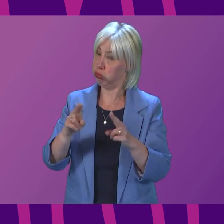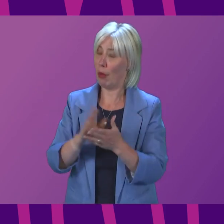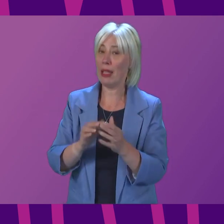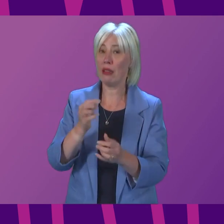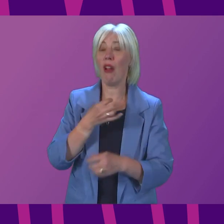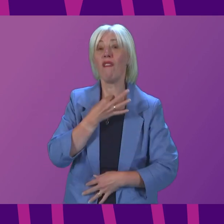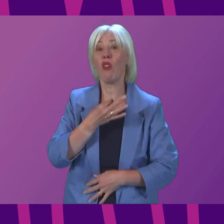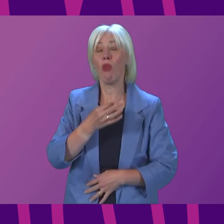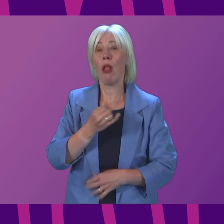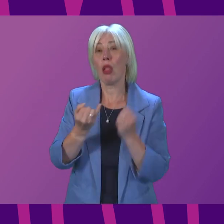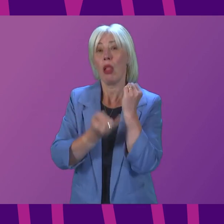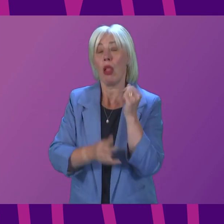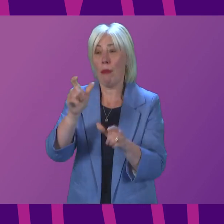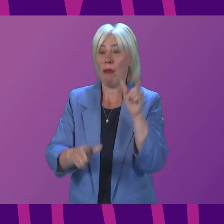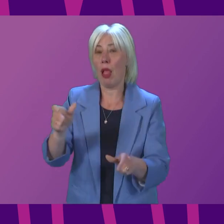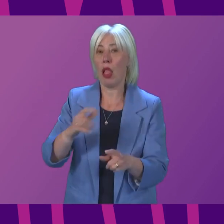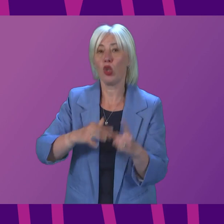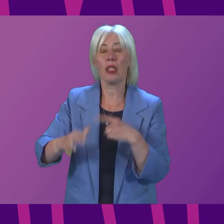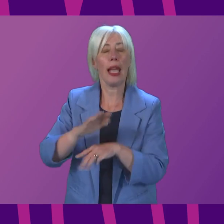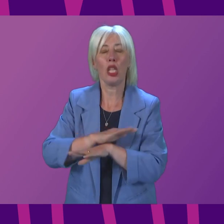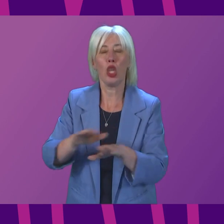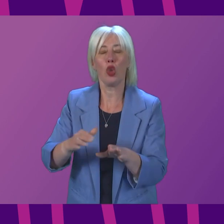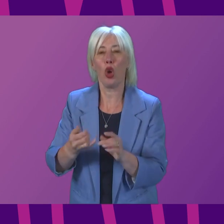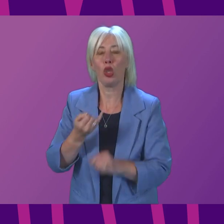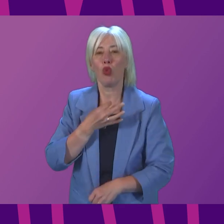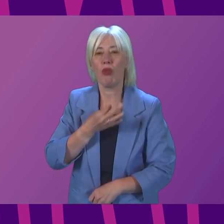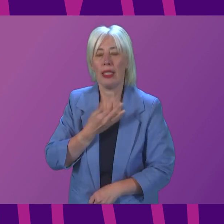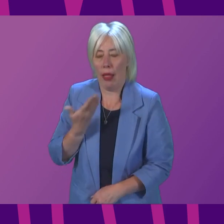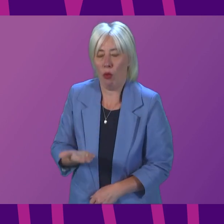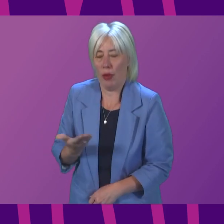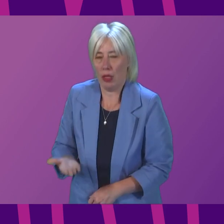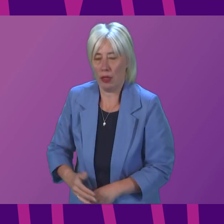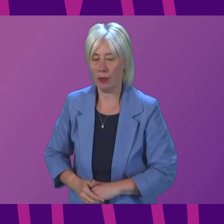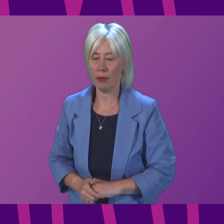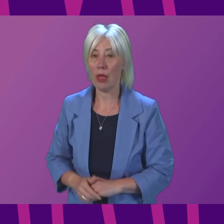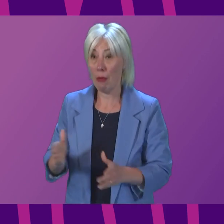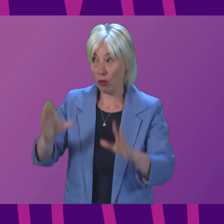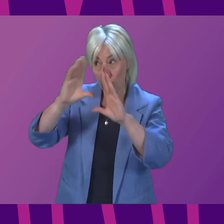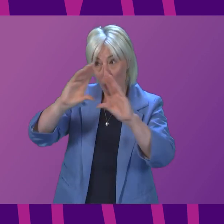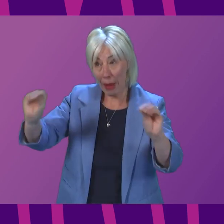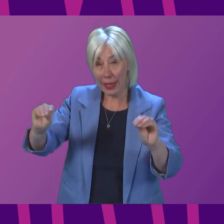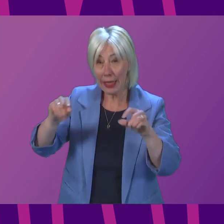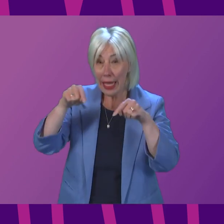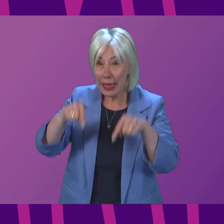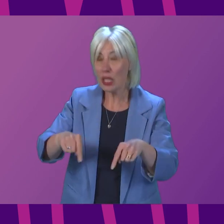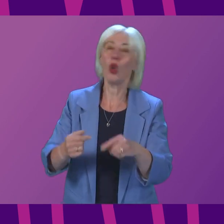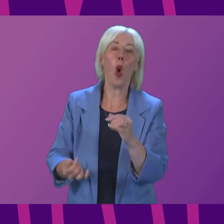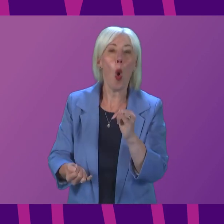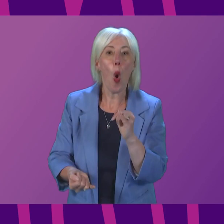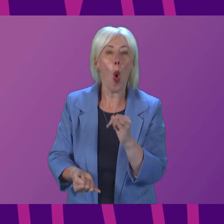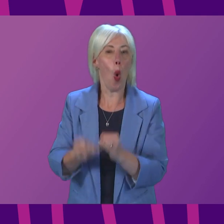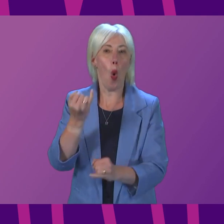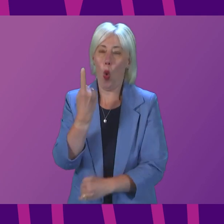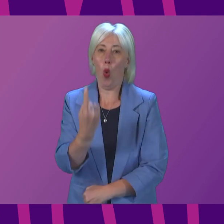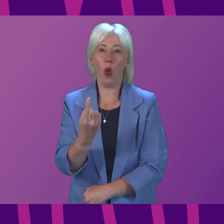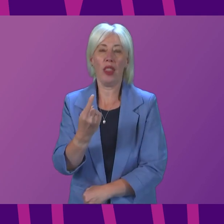society are not at the risk that they are right now. But let me remind everybody, this will be the only legal